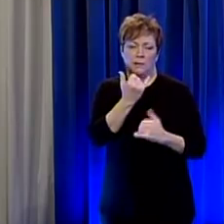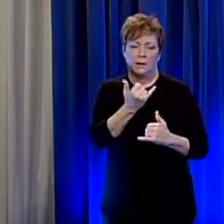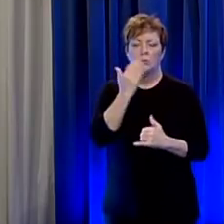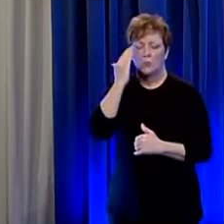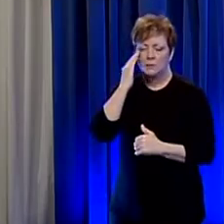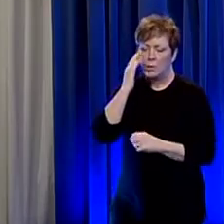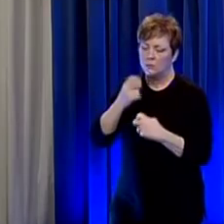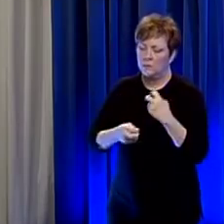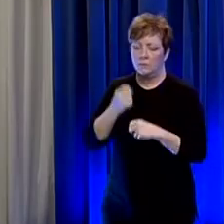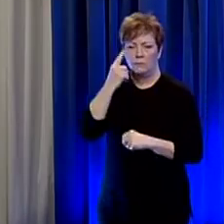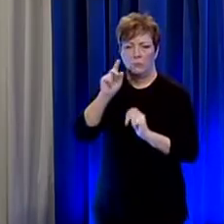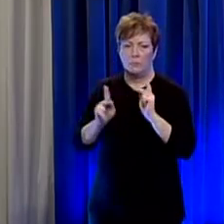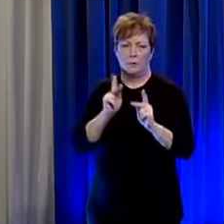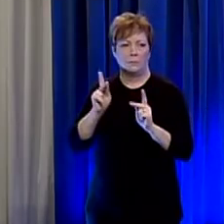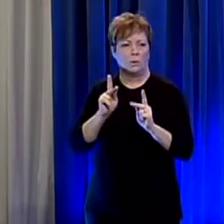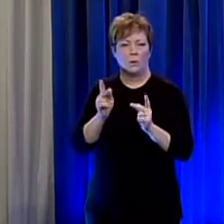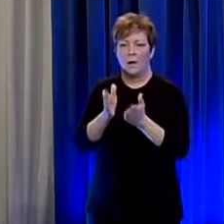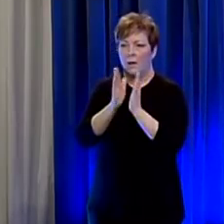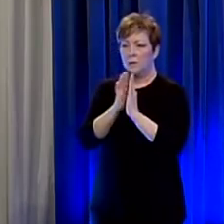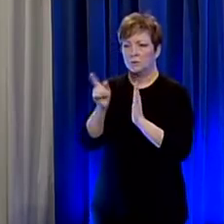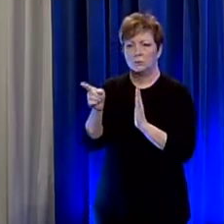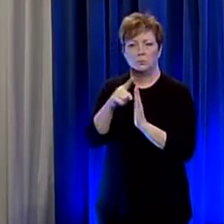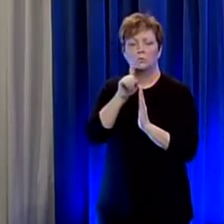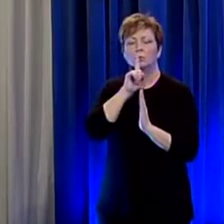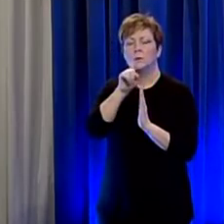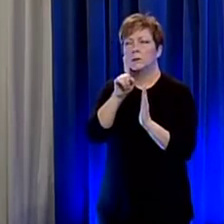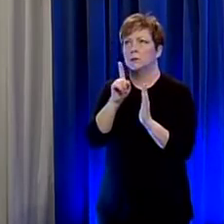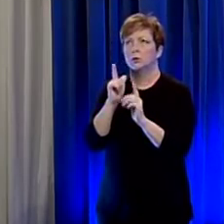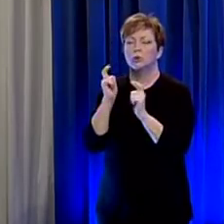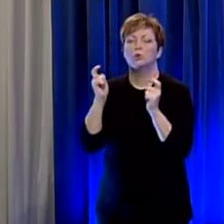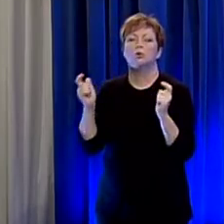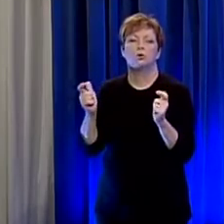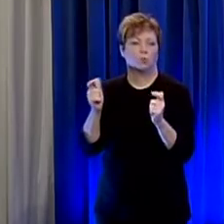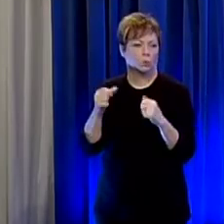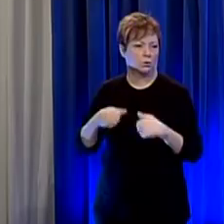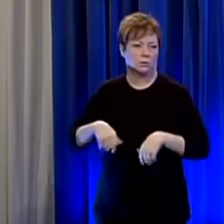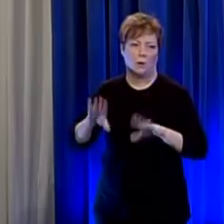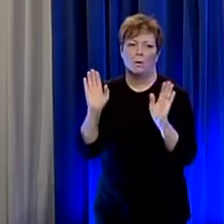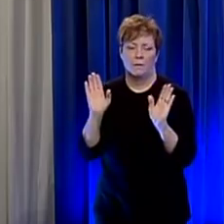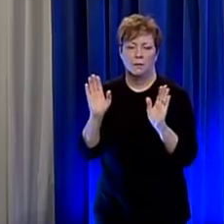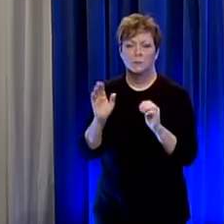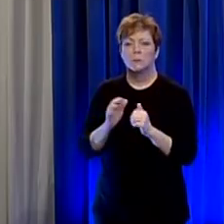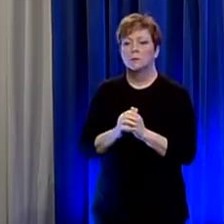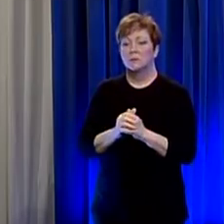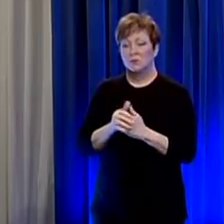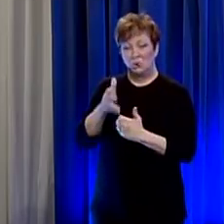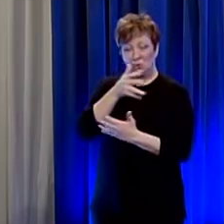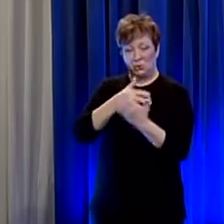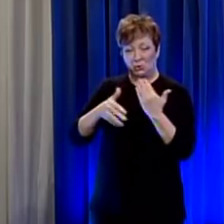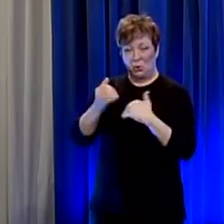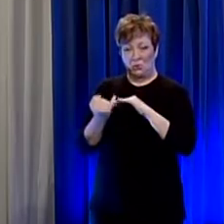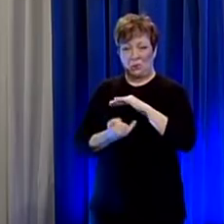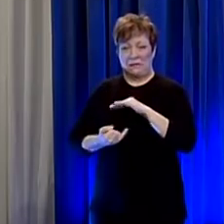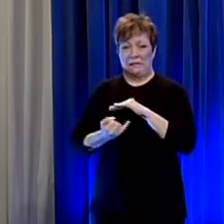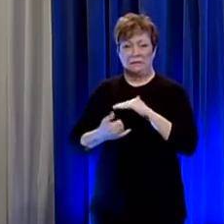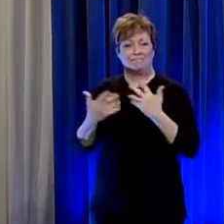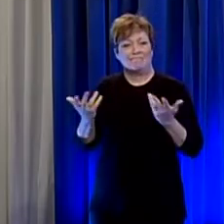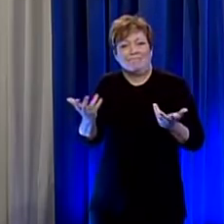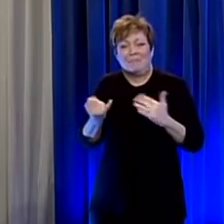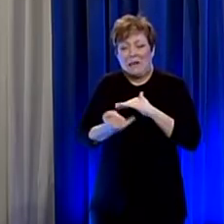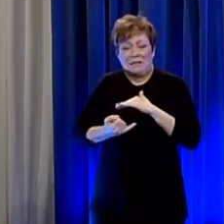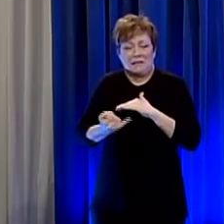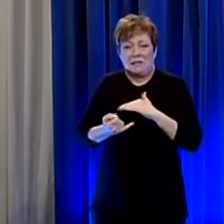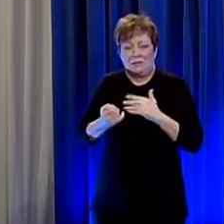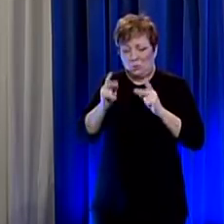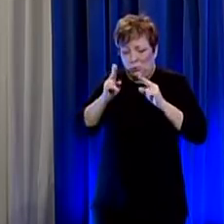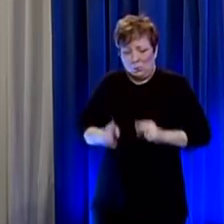we are asking people to make a tremendous sacrifice and social isolation is uh is isolation and as human beings we don't